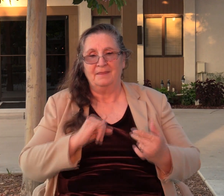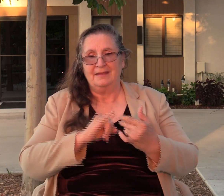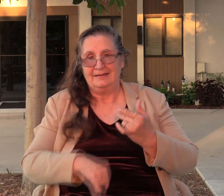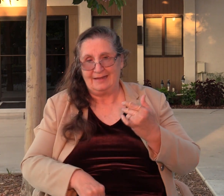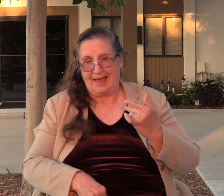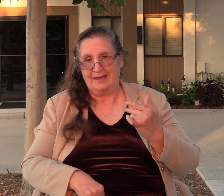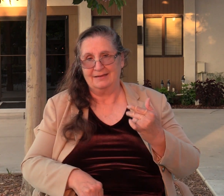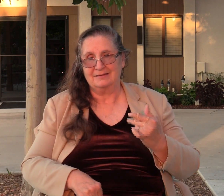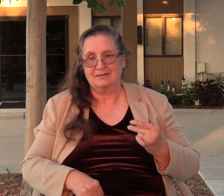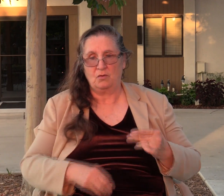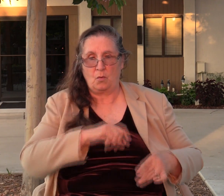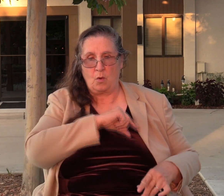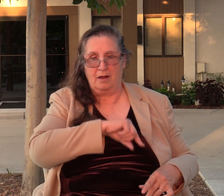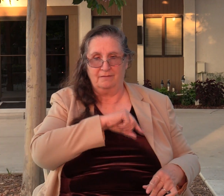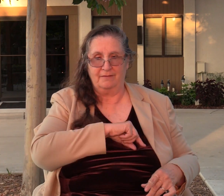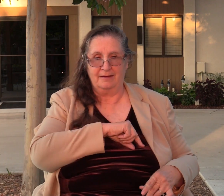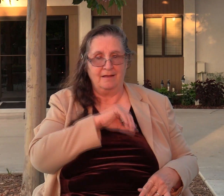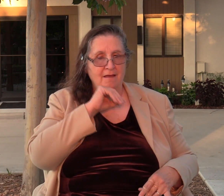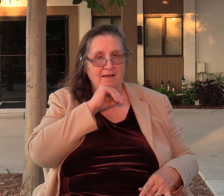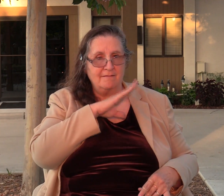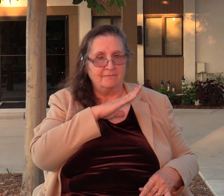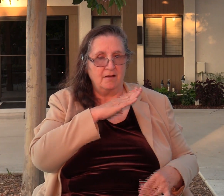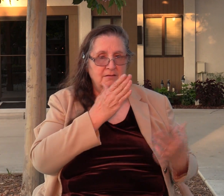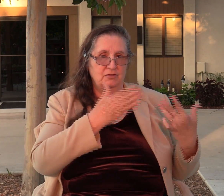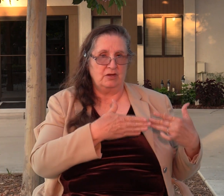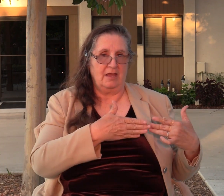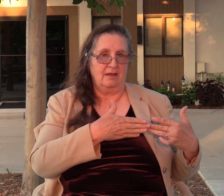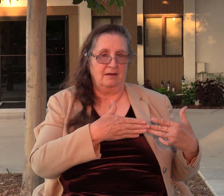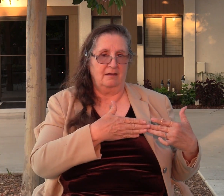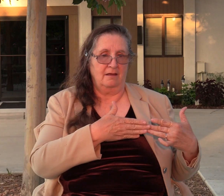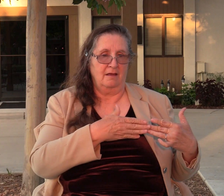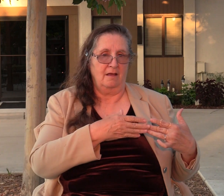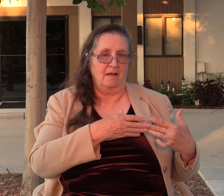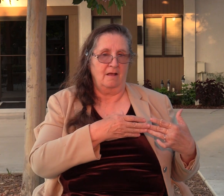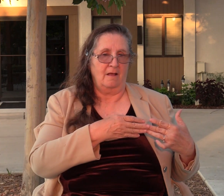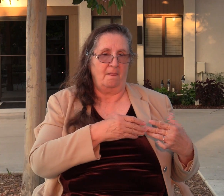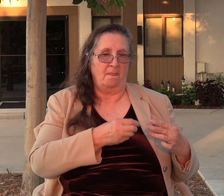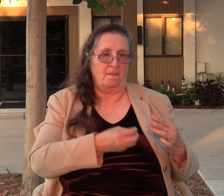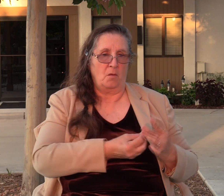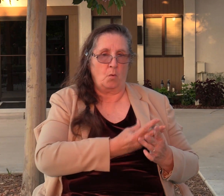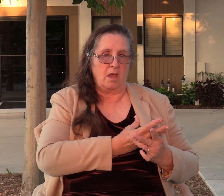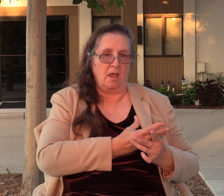the one with the false shade, was the bramble which desired to rule the most.